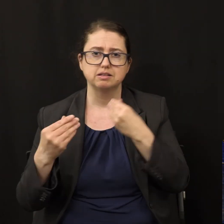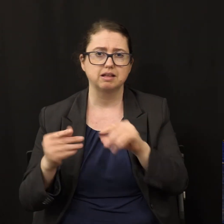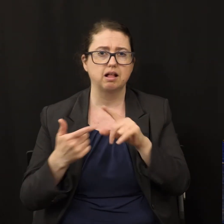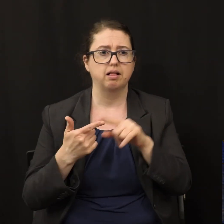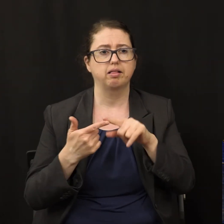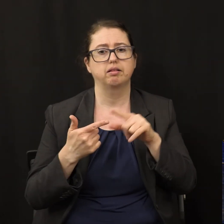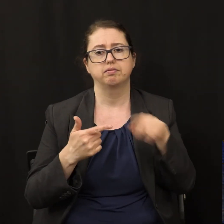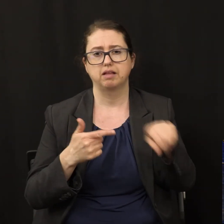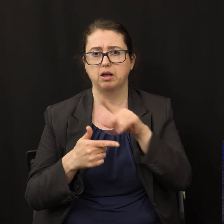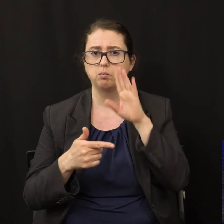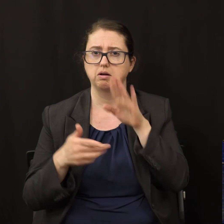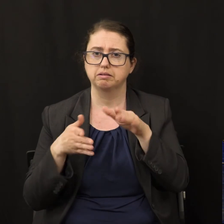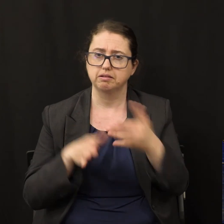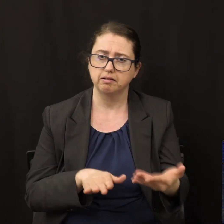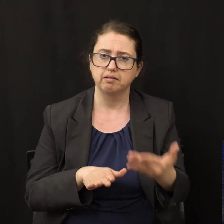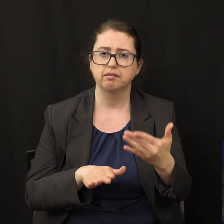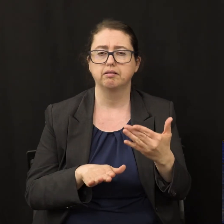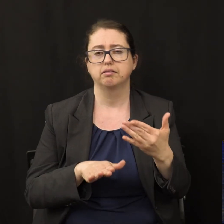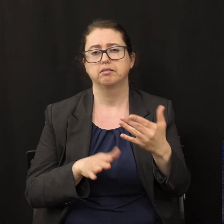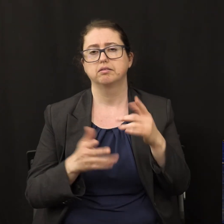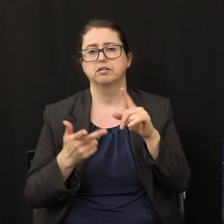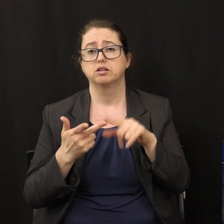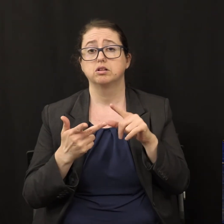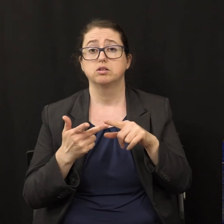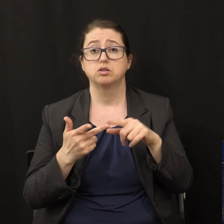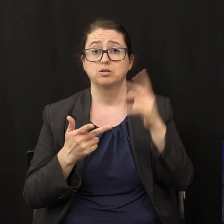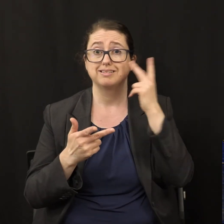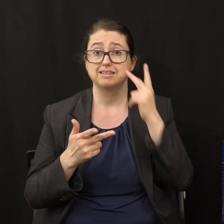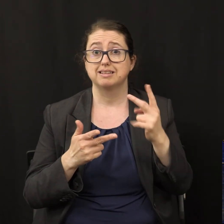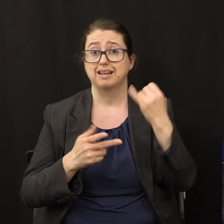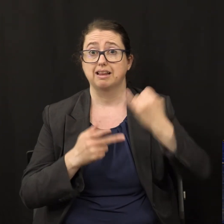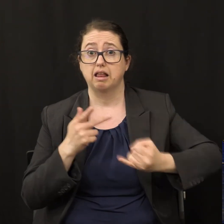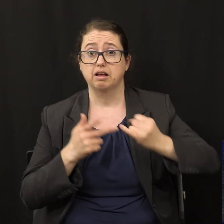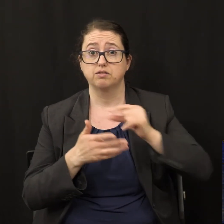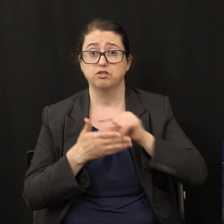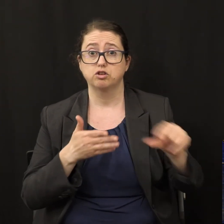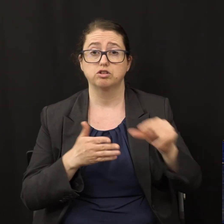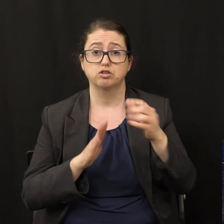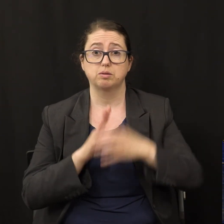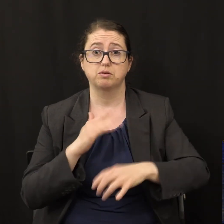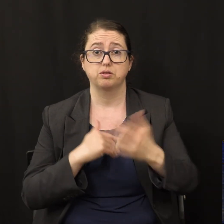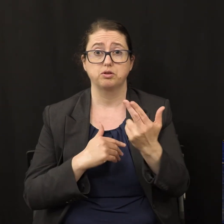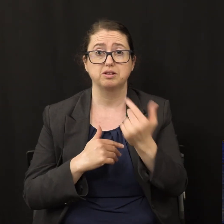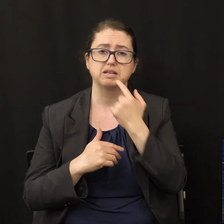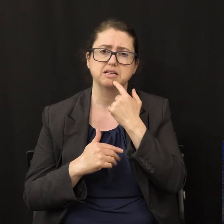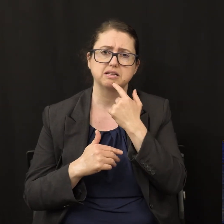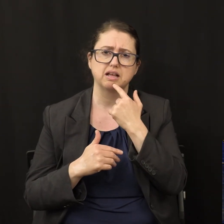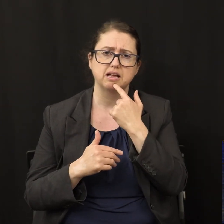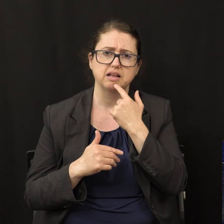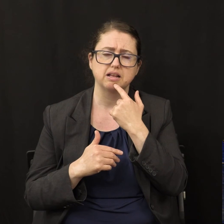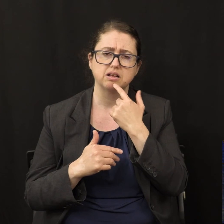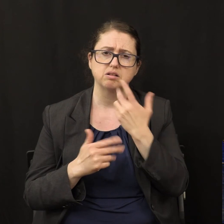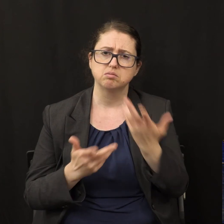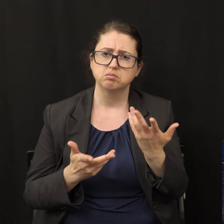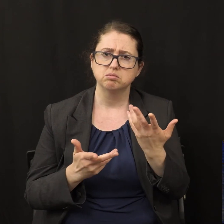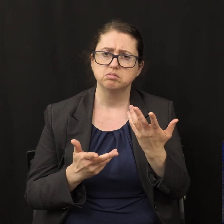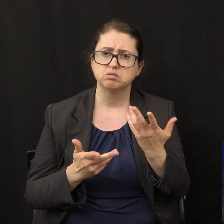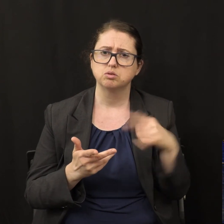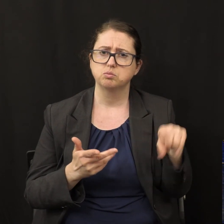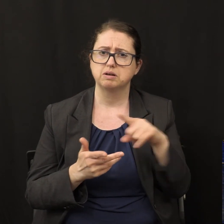been given against them and so when you get to the last verse of chapter 13 you say now wait a minute was anybody faithful to God in